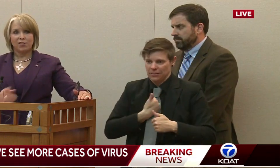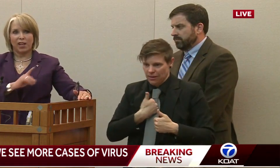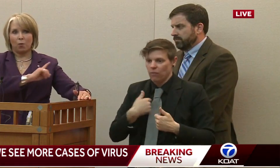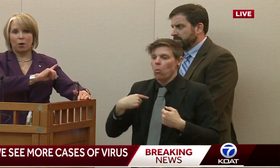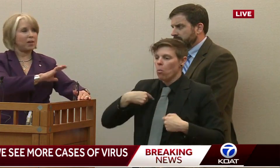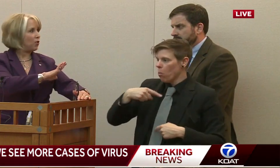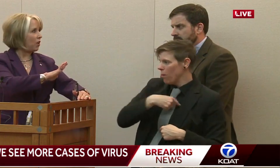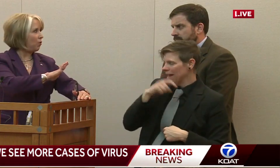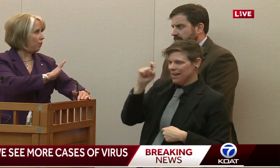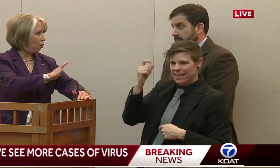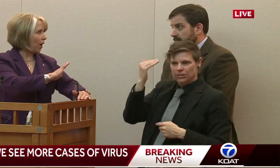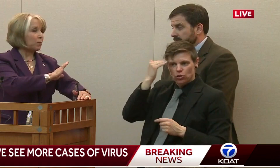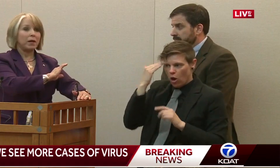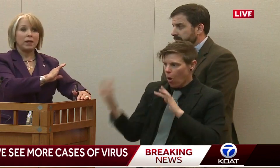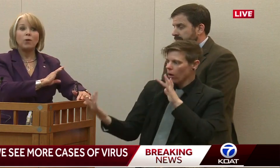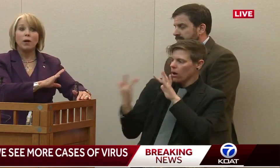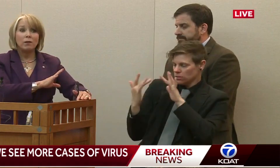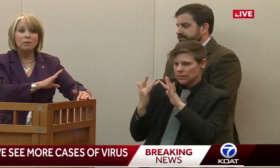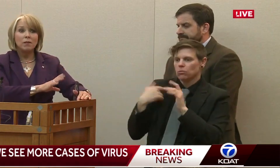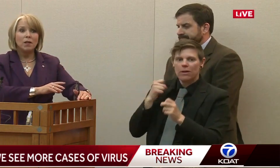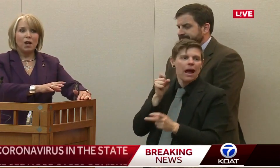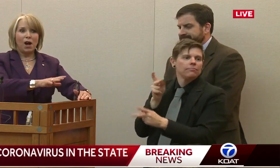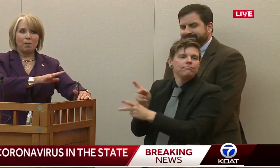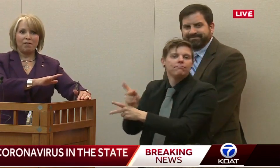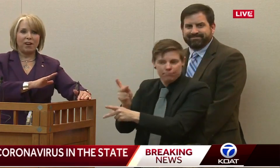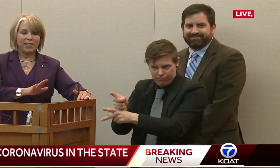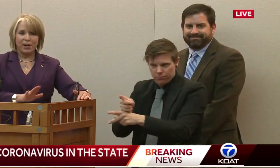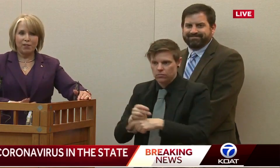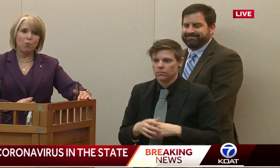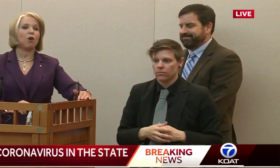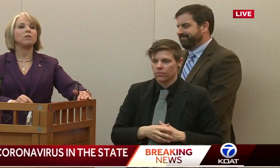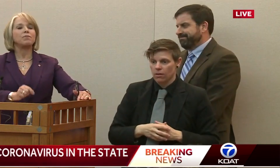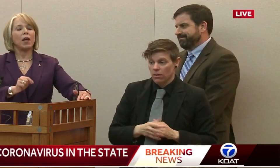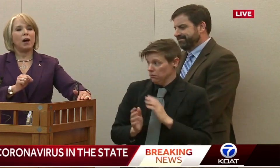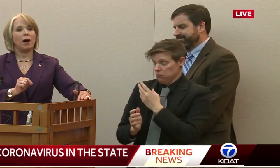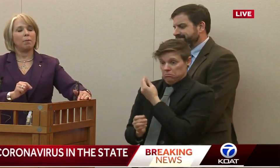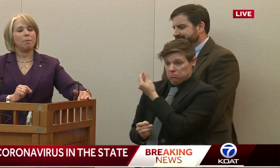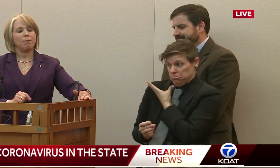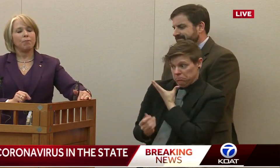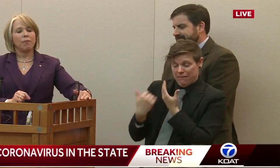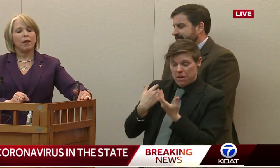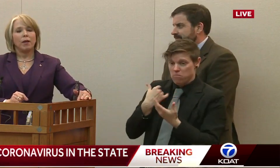Lastly, and I want to make sure that you correct me, and he will, if I did anything wrong.